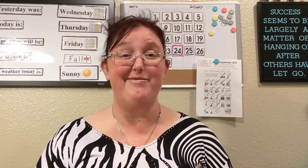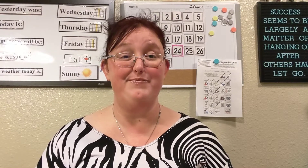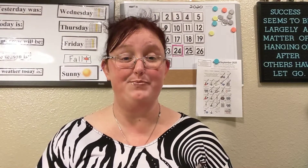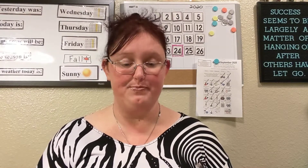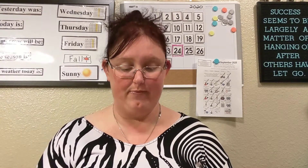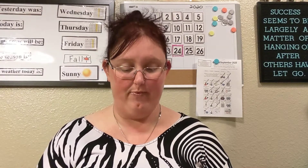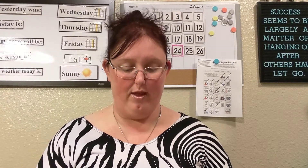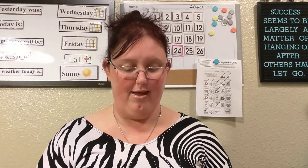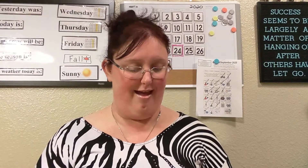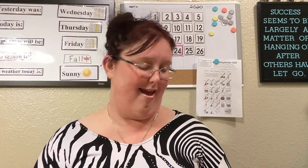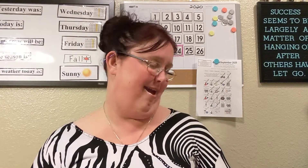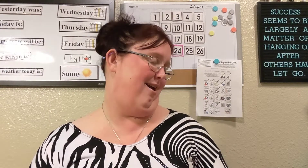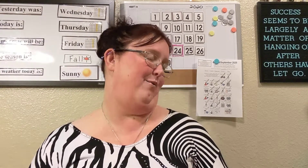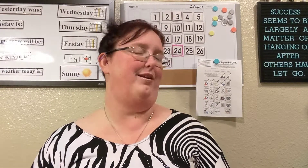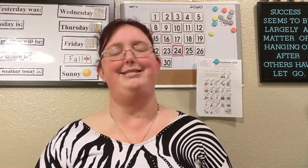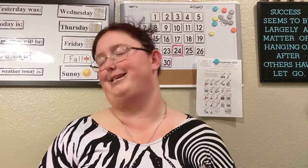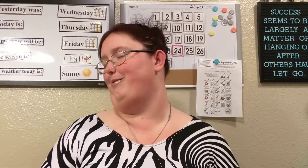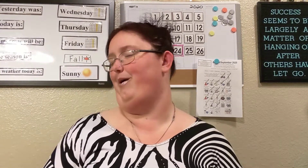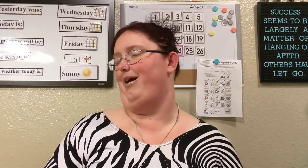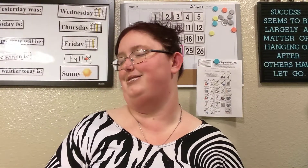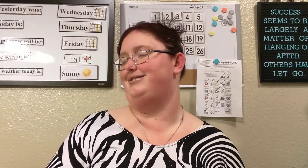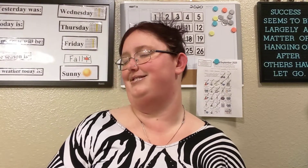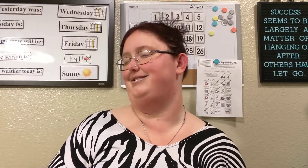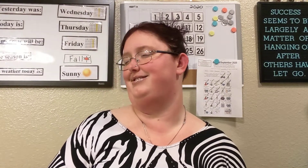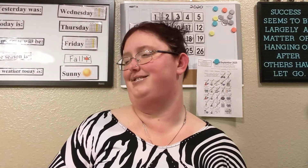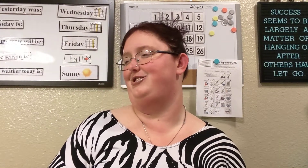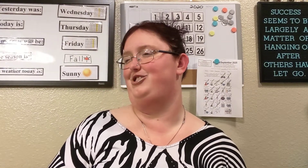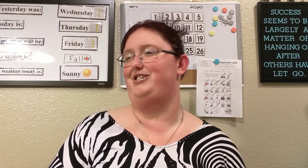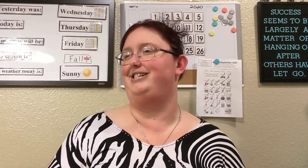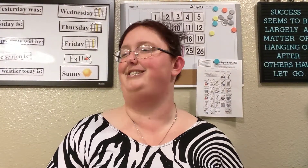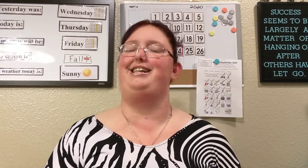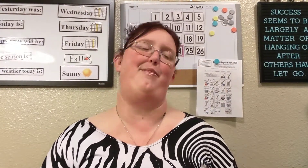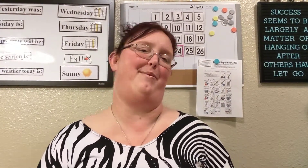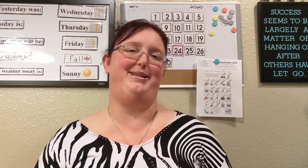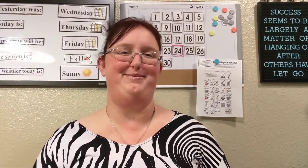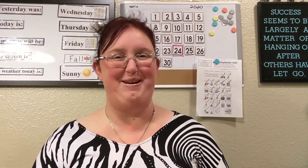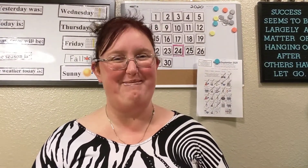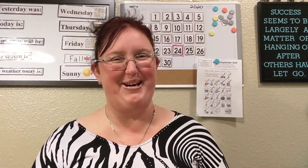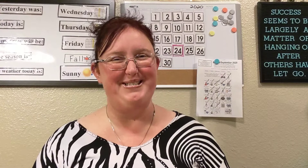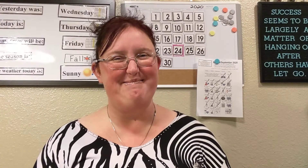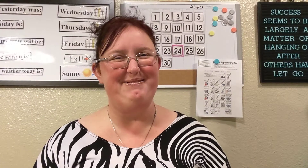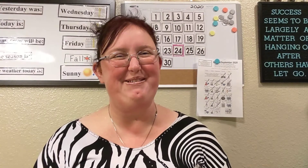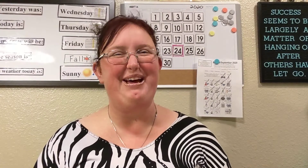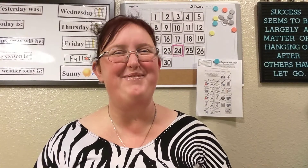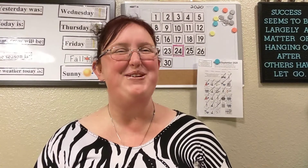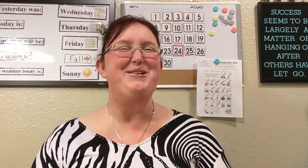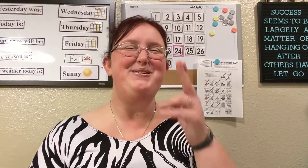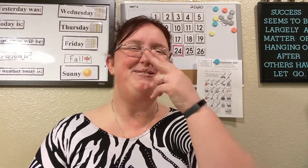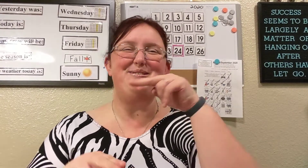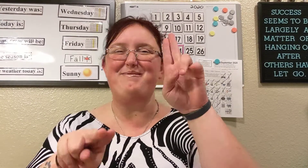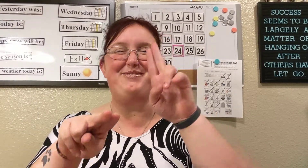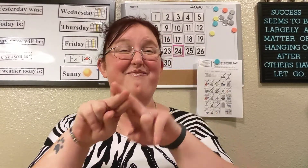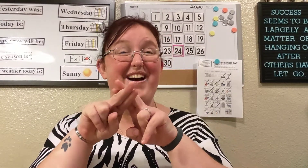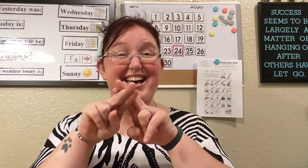and we're going to celebrate just in the biggest way possible we'll have so much fun